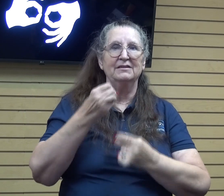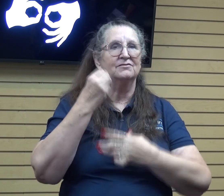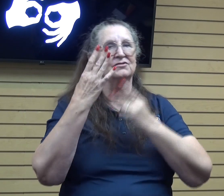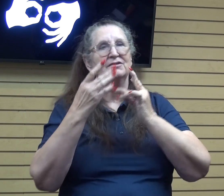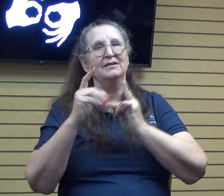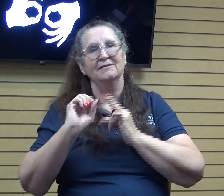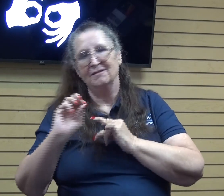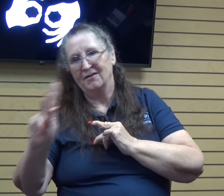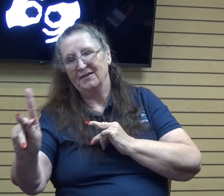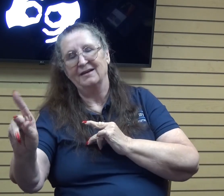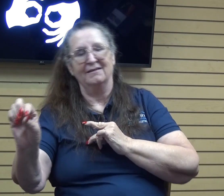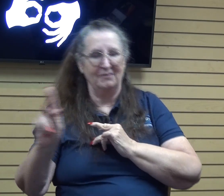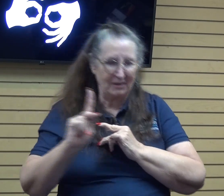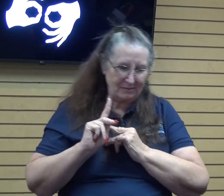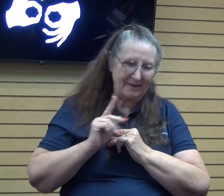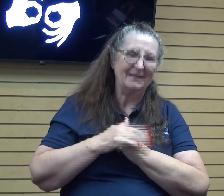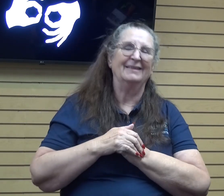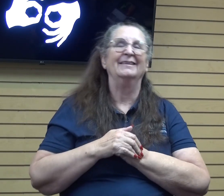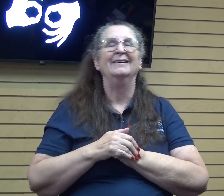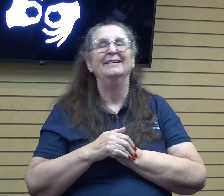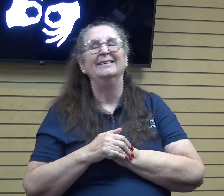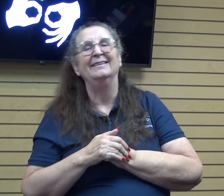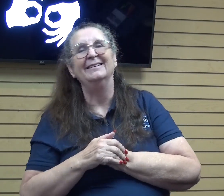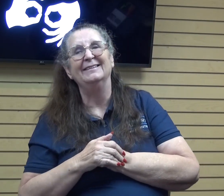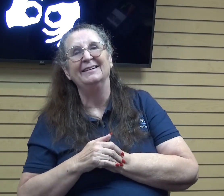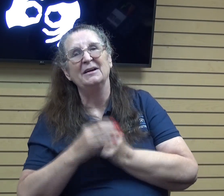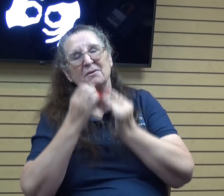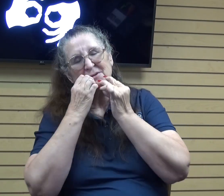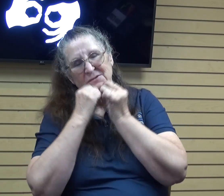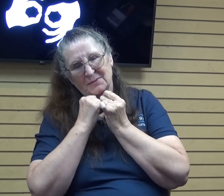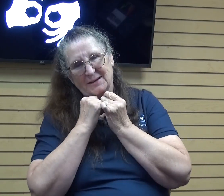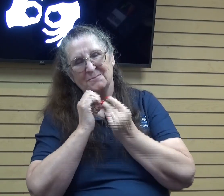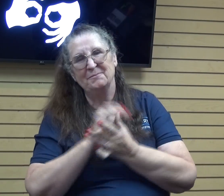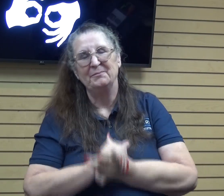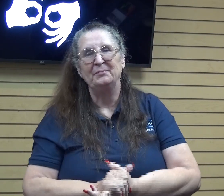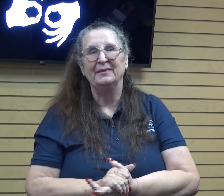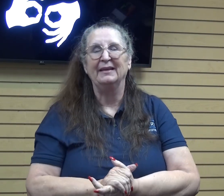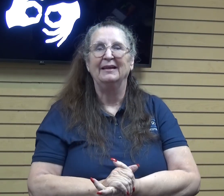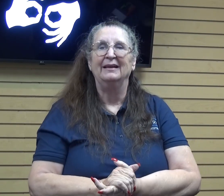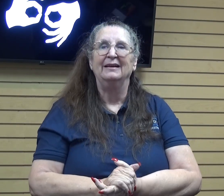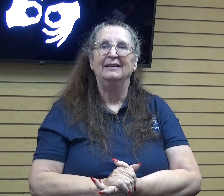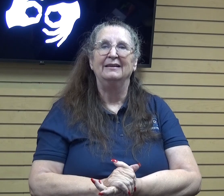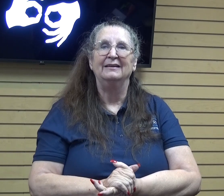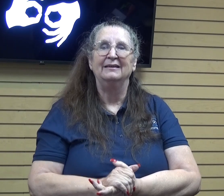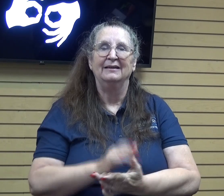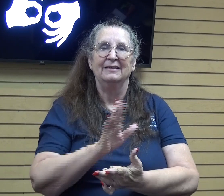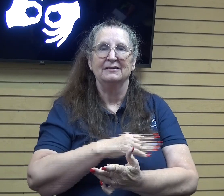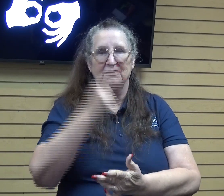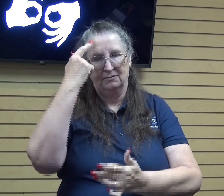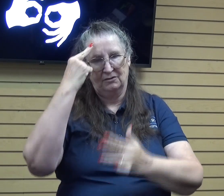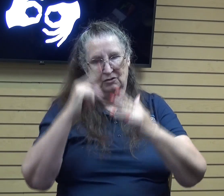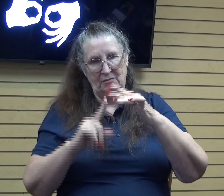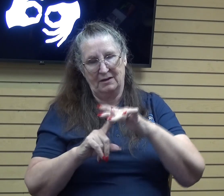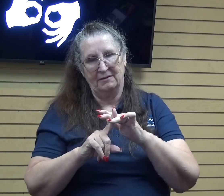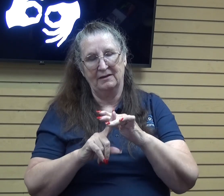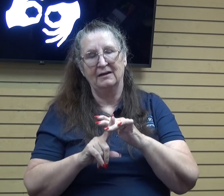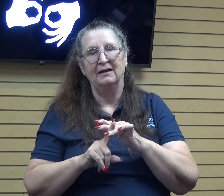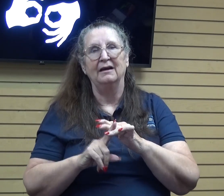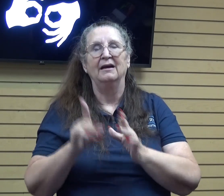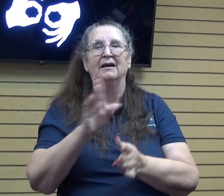back and it was just sweet so this song came to mind and it's a song that I haven't